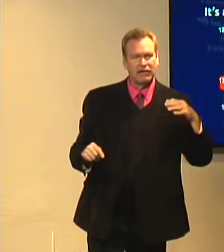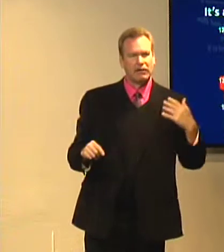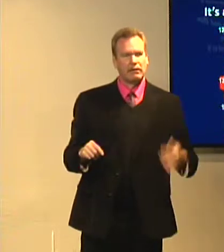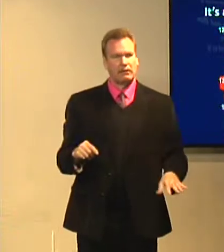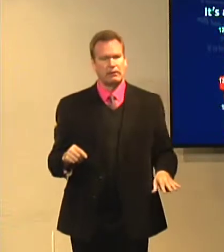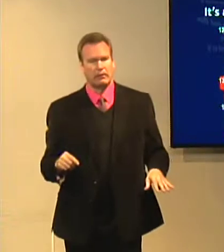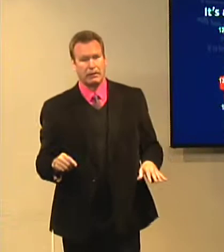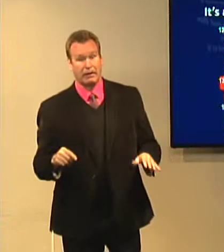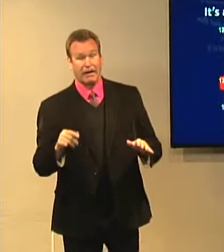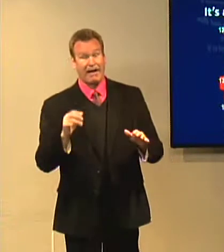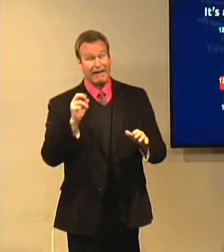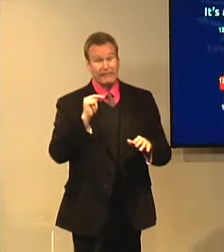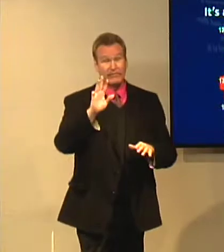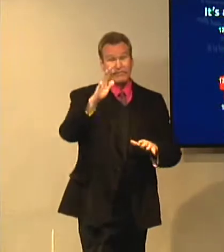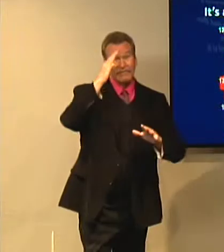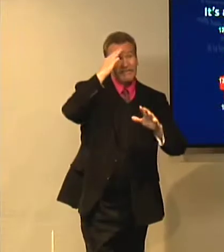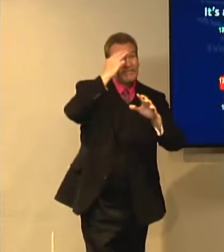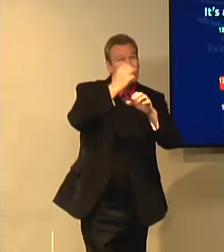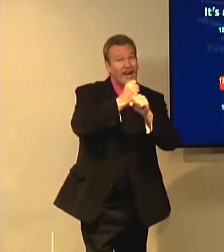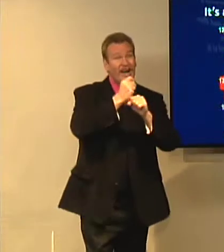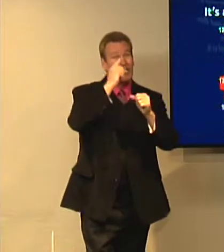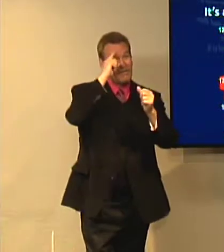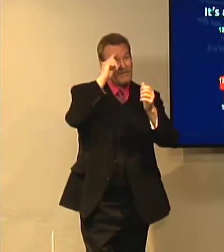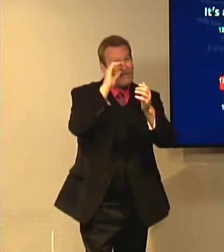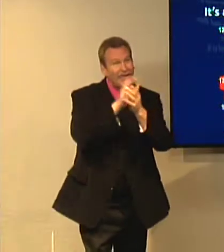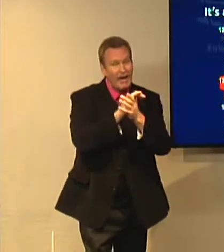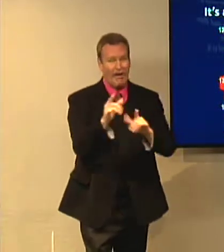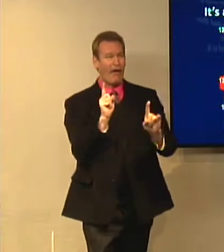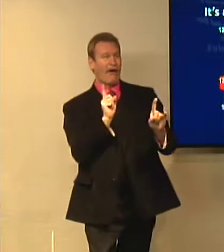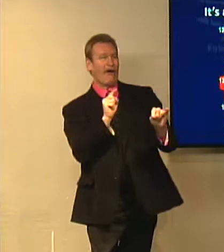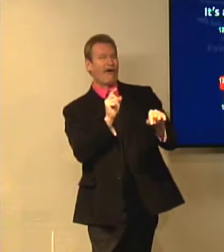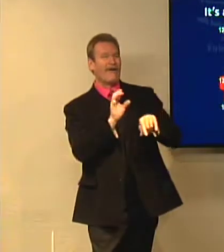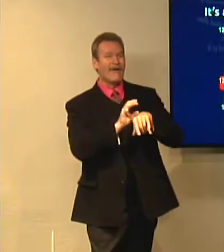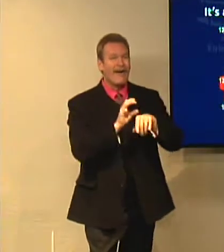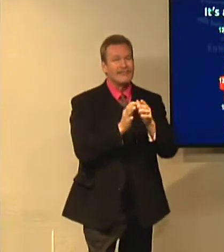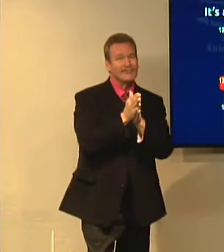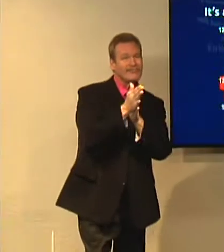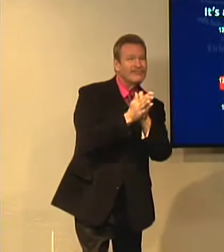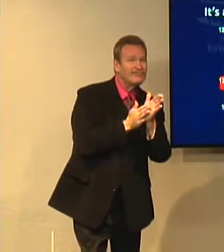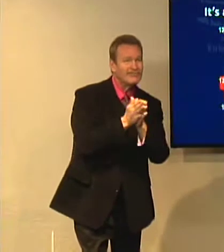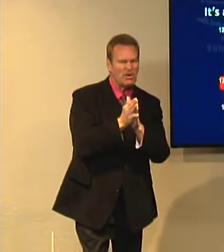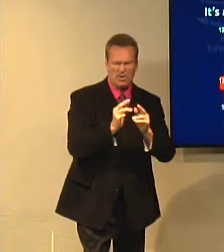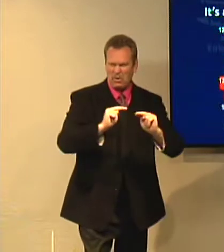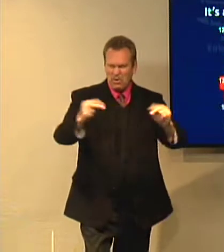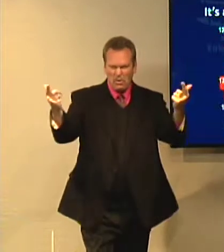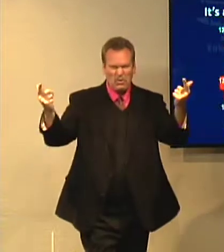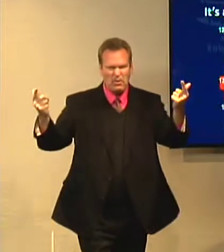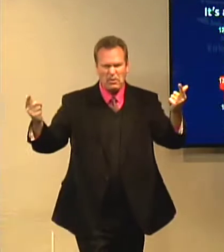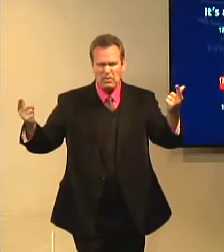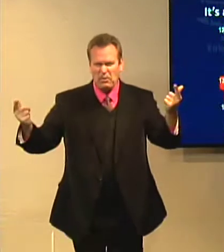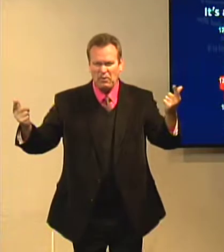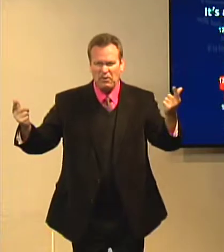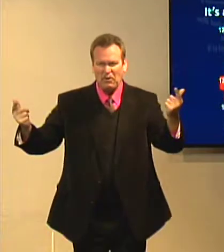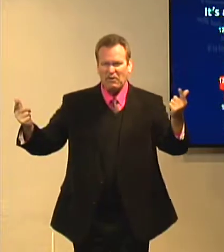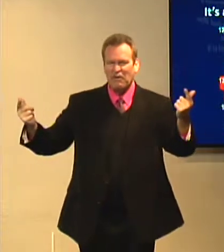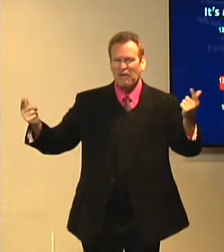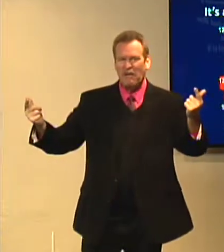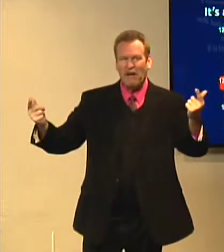of our faith. And he says, your faith, going to church, all of these things are worthless if